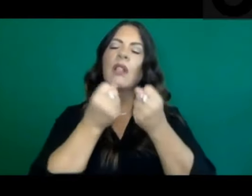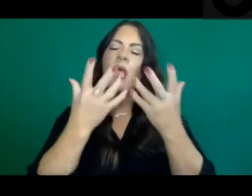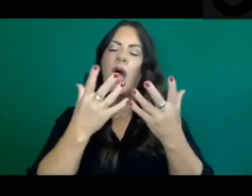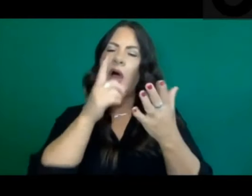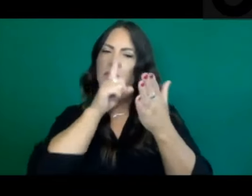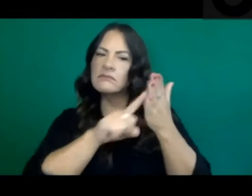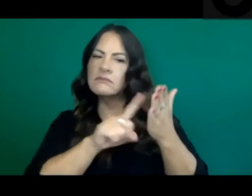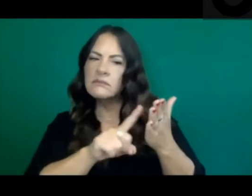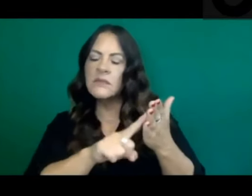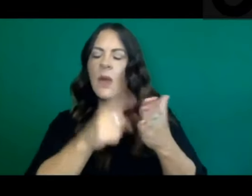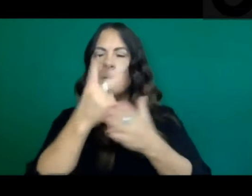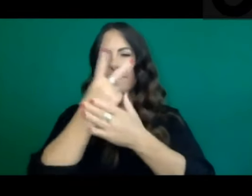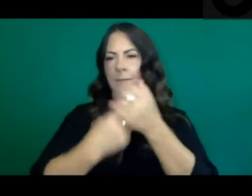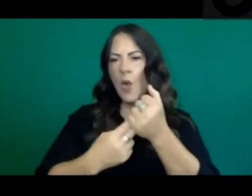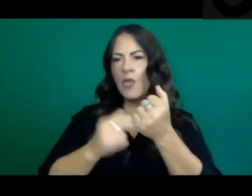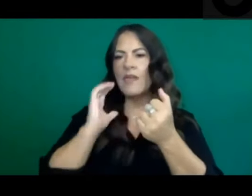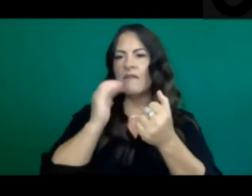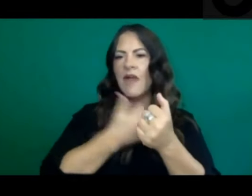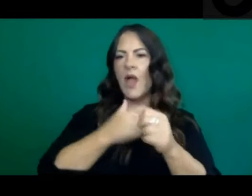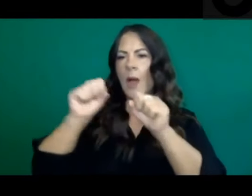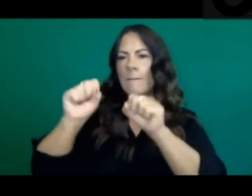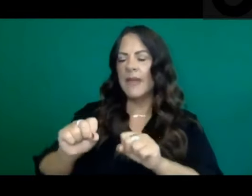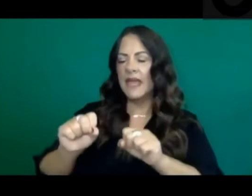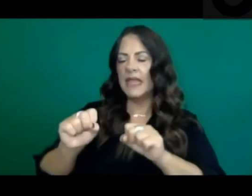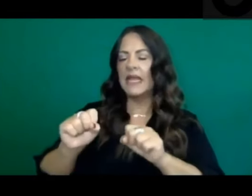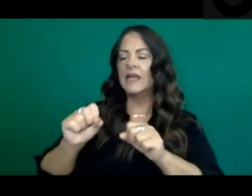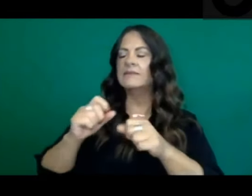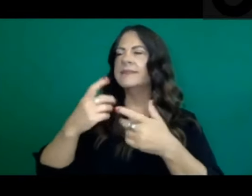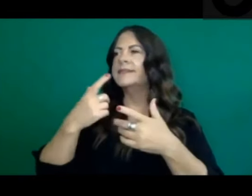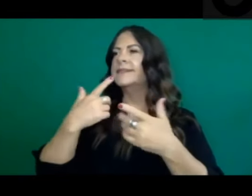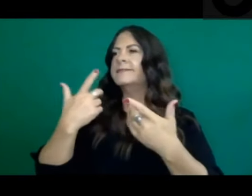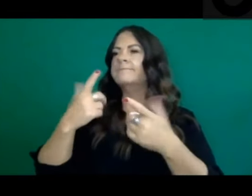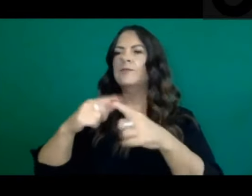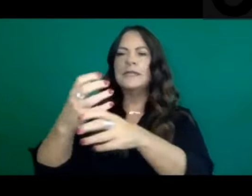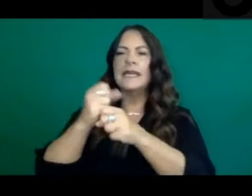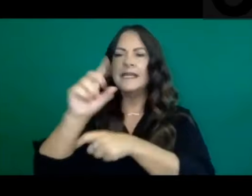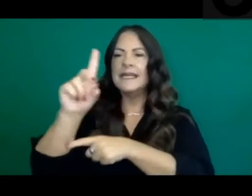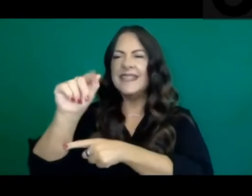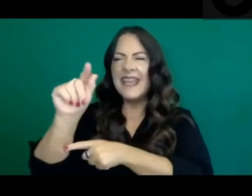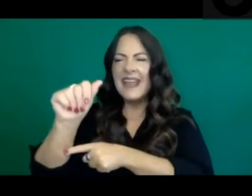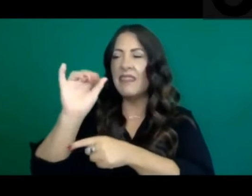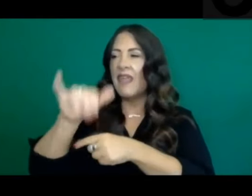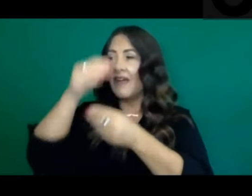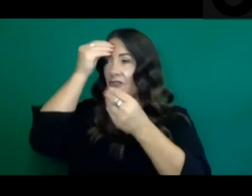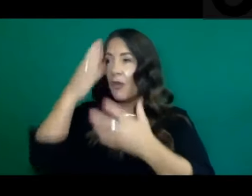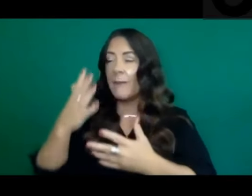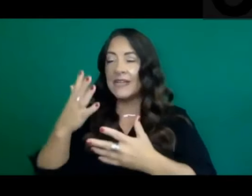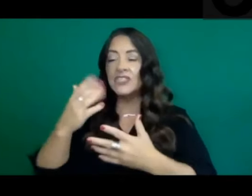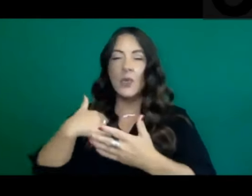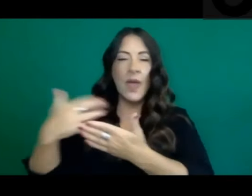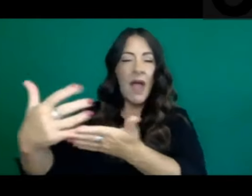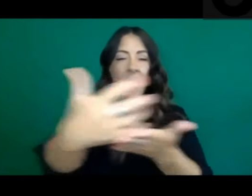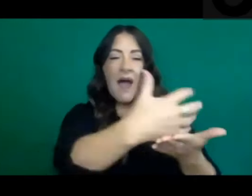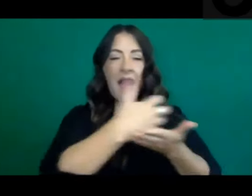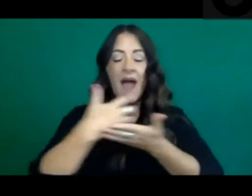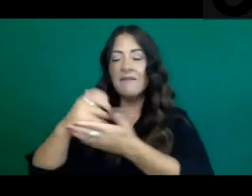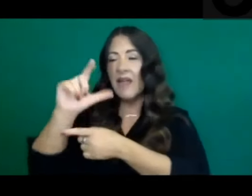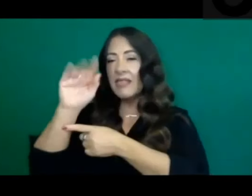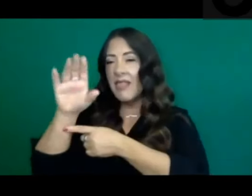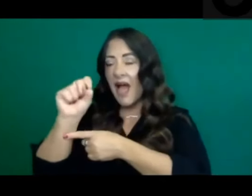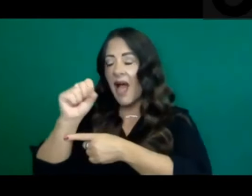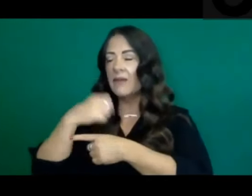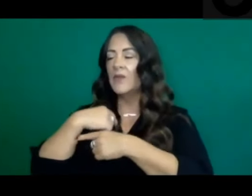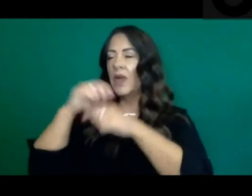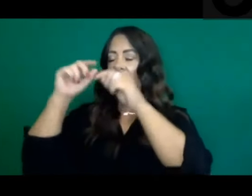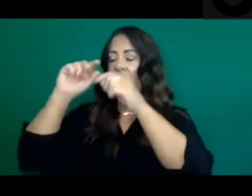both our rate and ability to get the data, the information on labs and cases through our CalReady